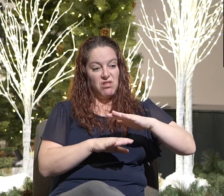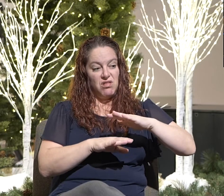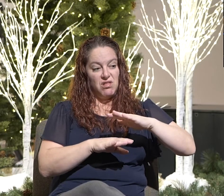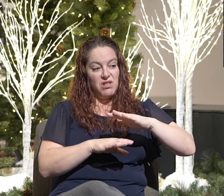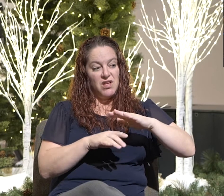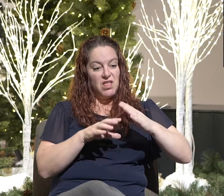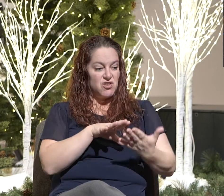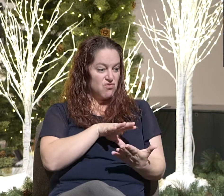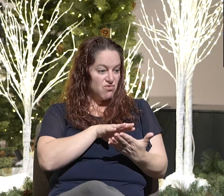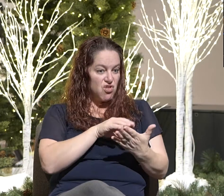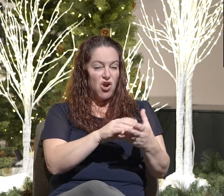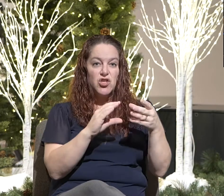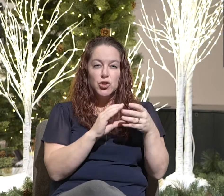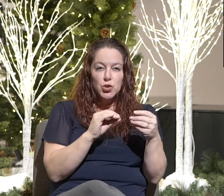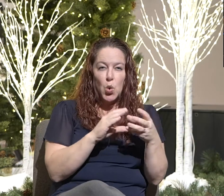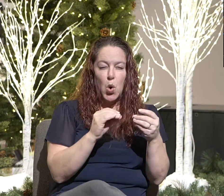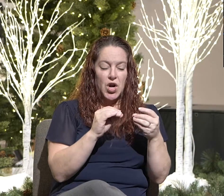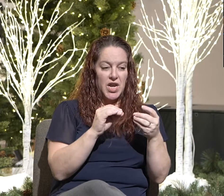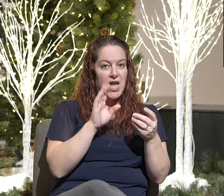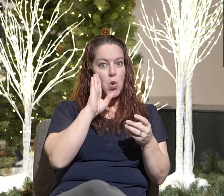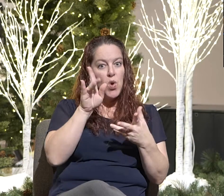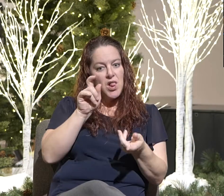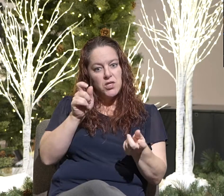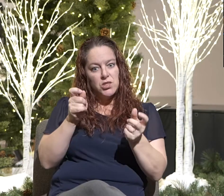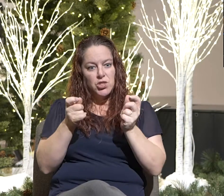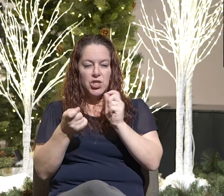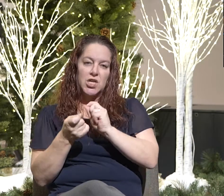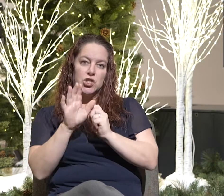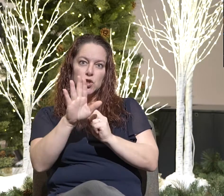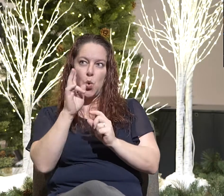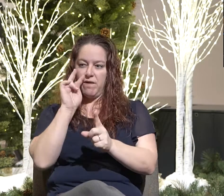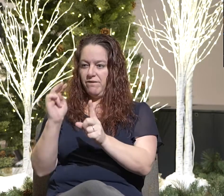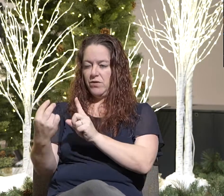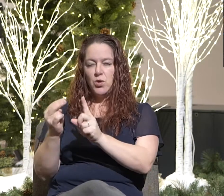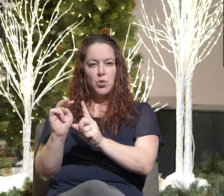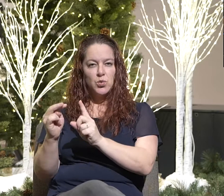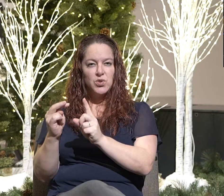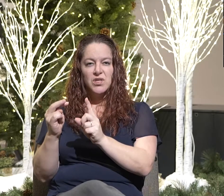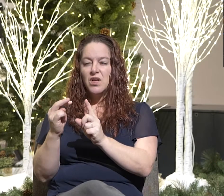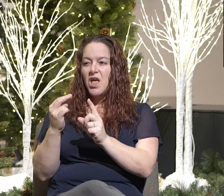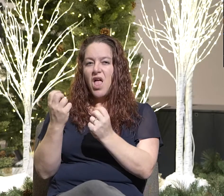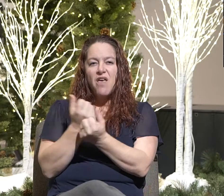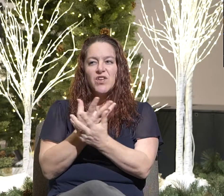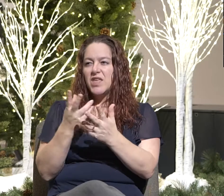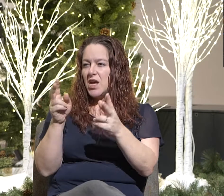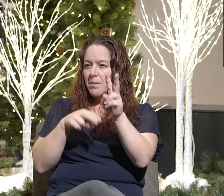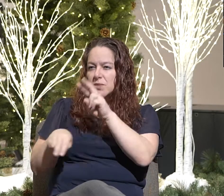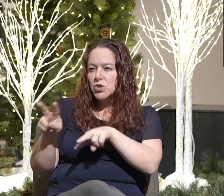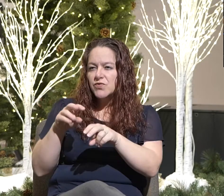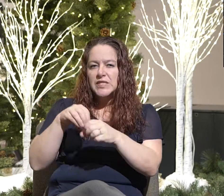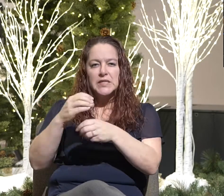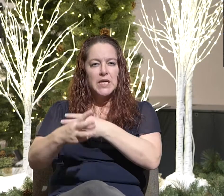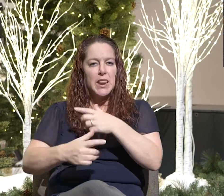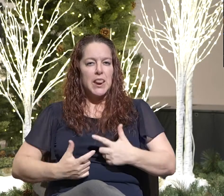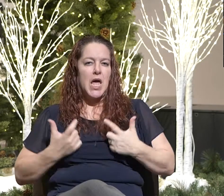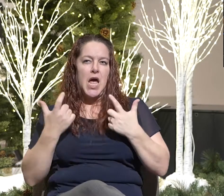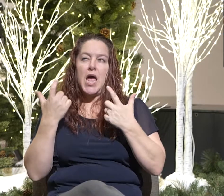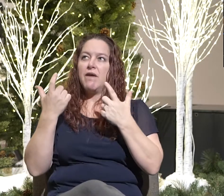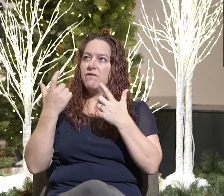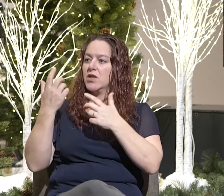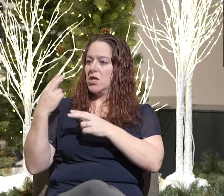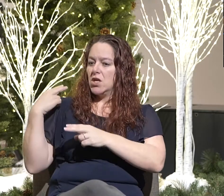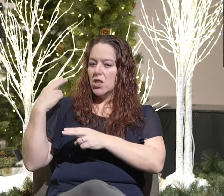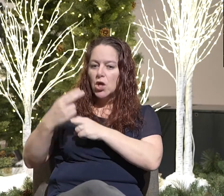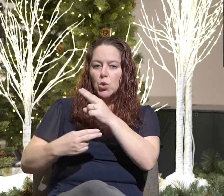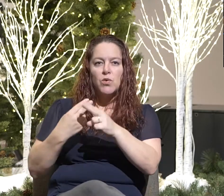that is the observations and assumptions about this meaning of life, the universe, and